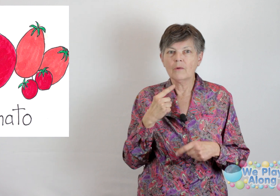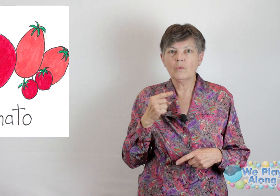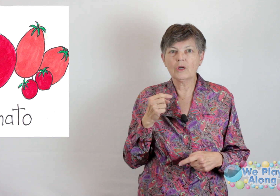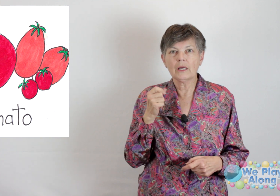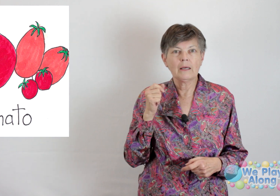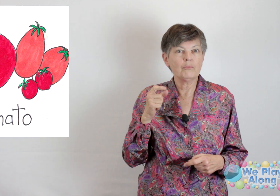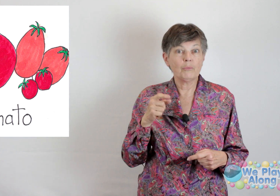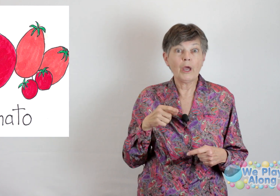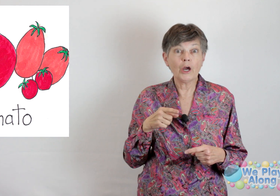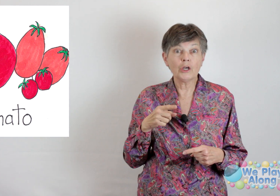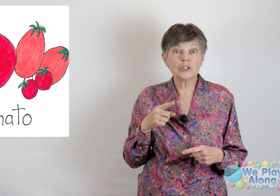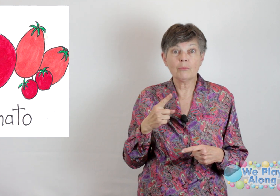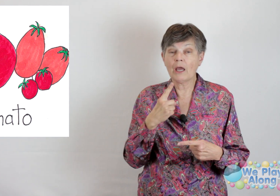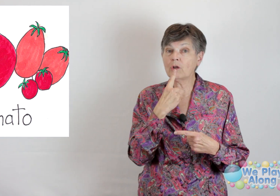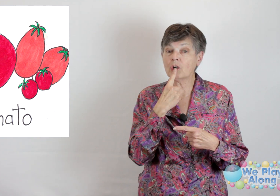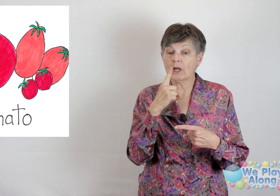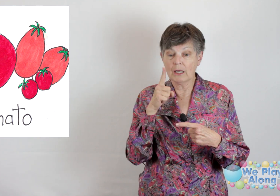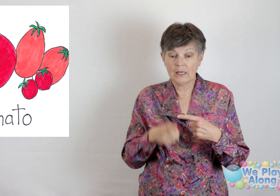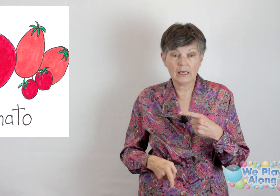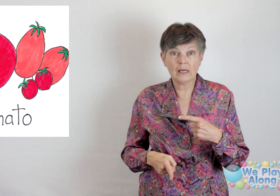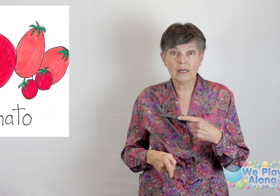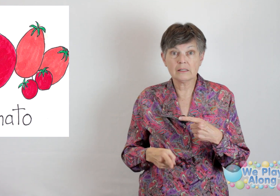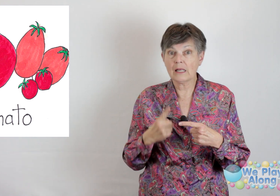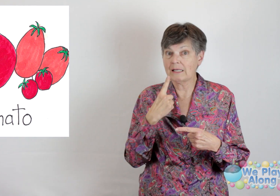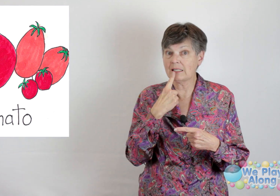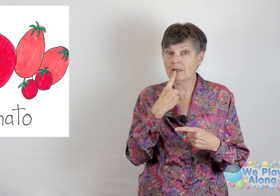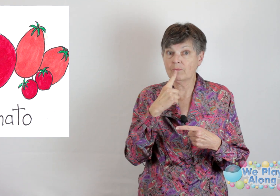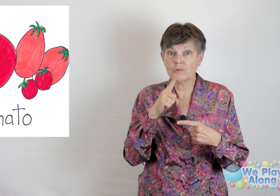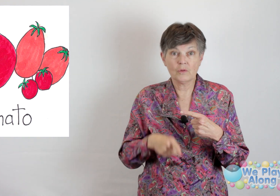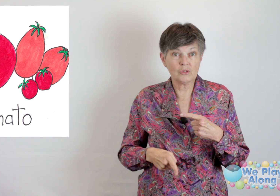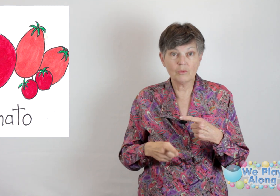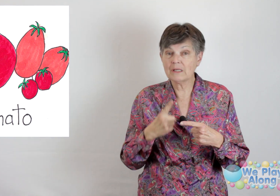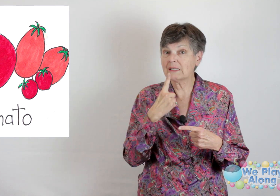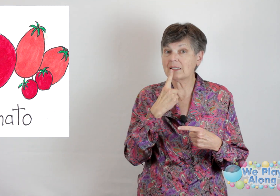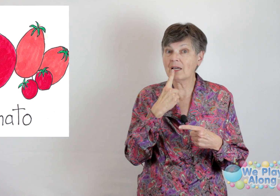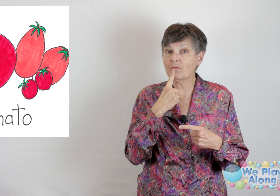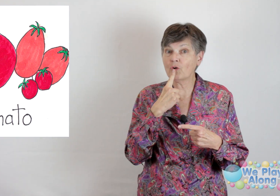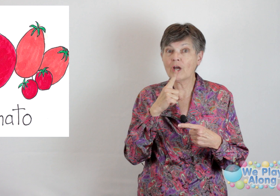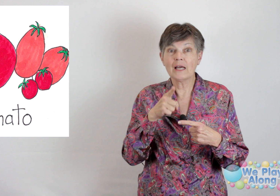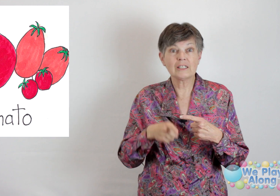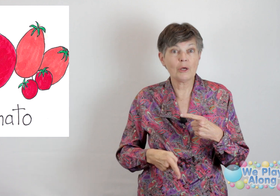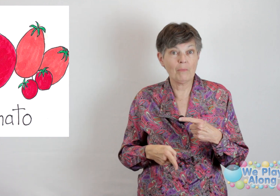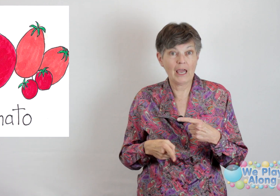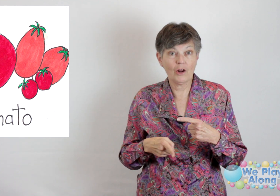when you're going to prepare your tomato, you're going to slice it. So this would be the sign for tomato.